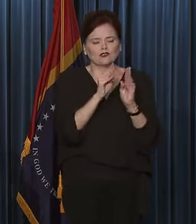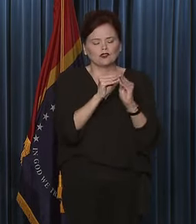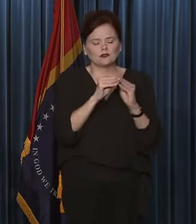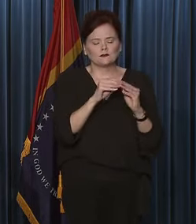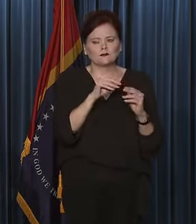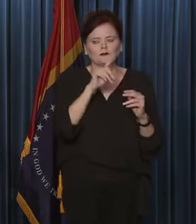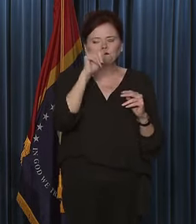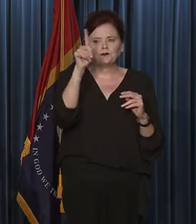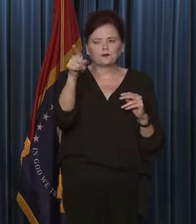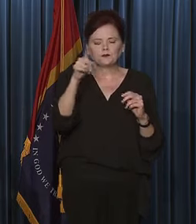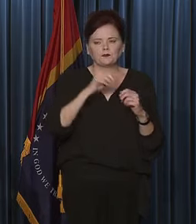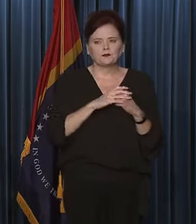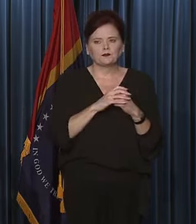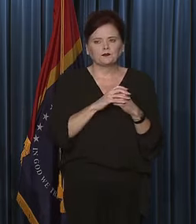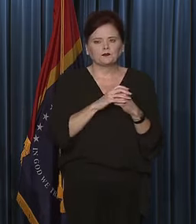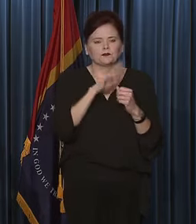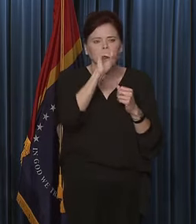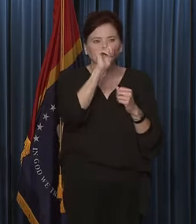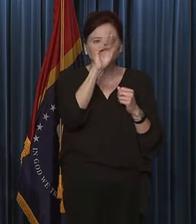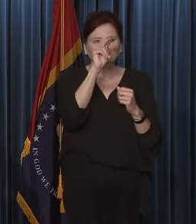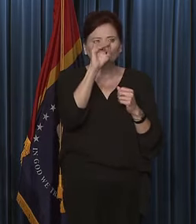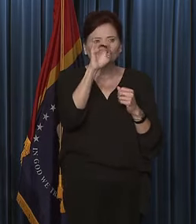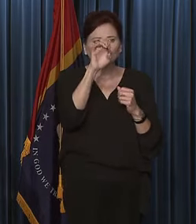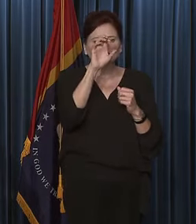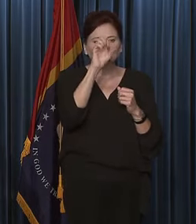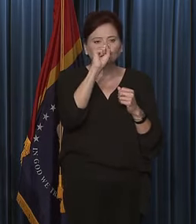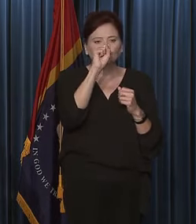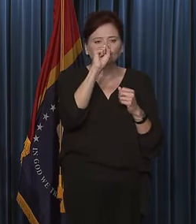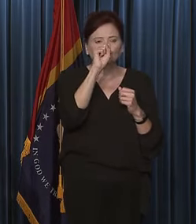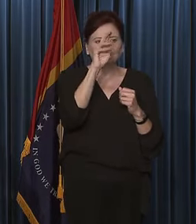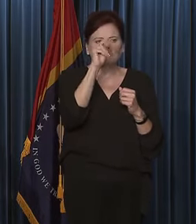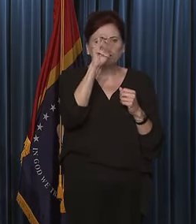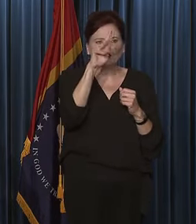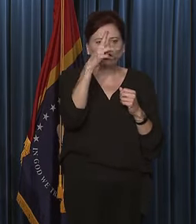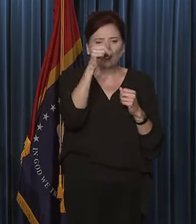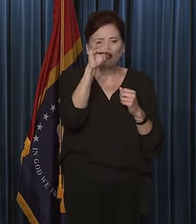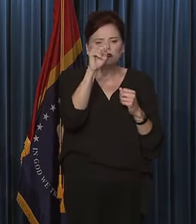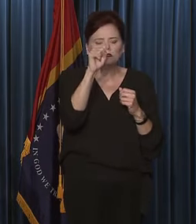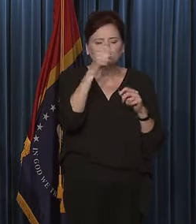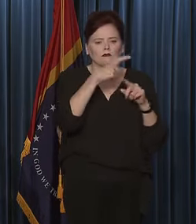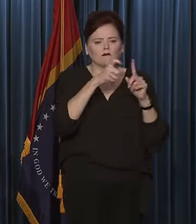Bailey. Annie Summerhays from Y'all Politics has a question.